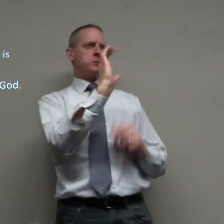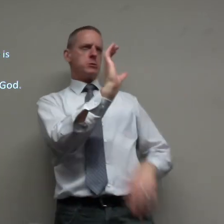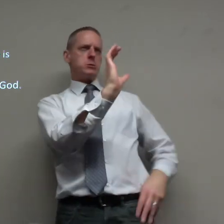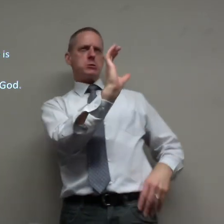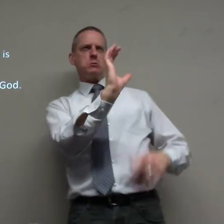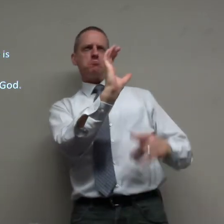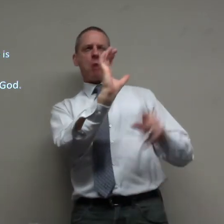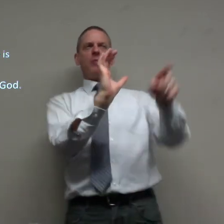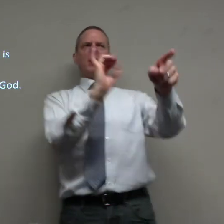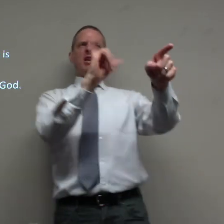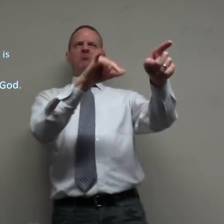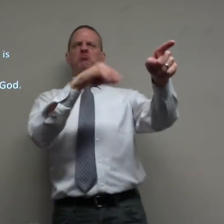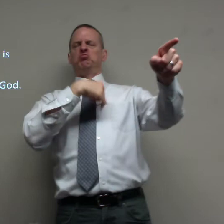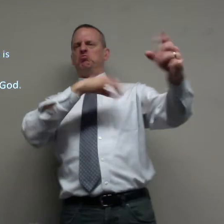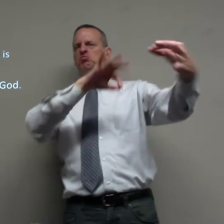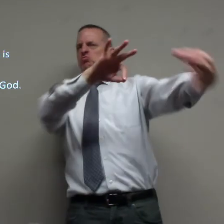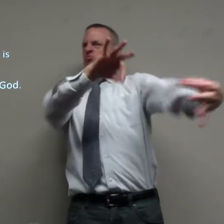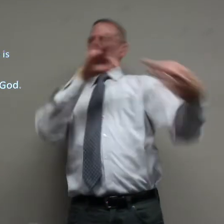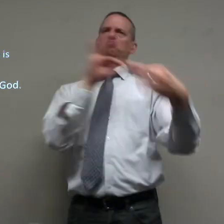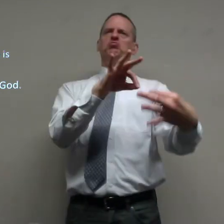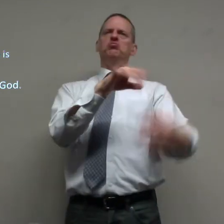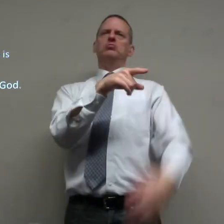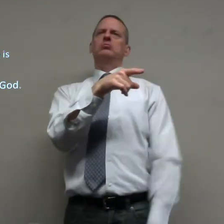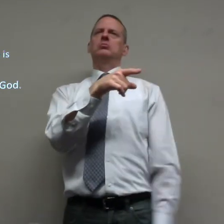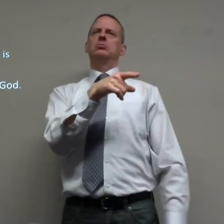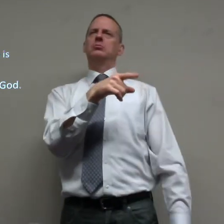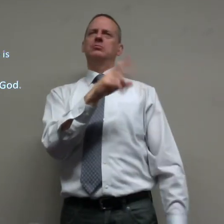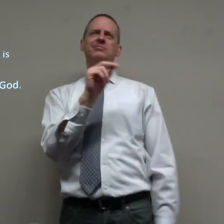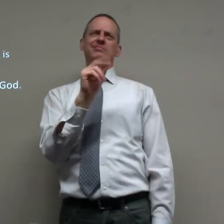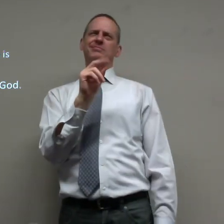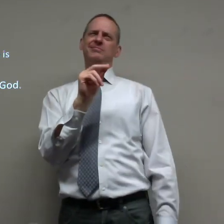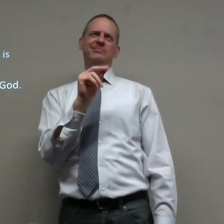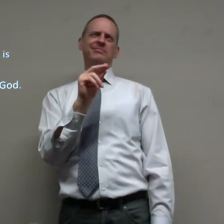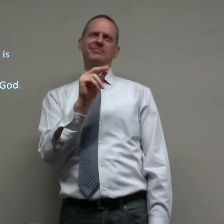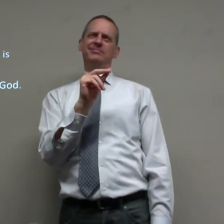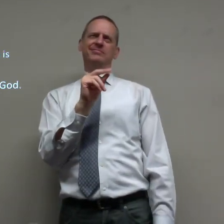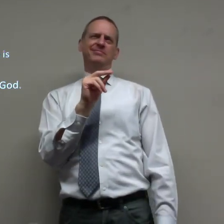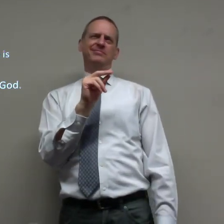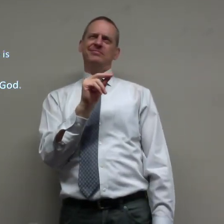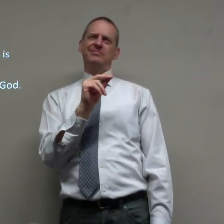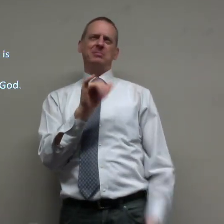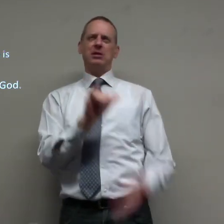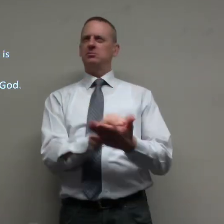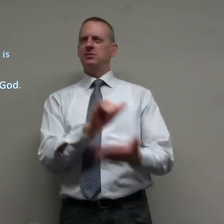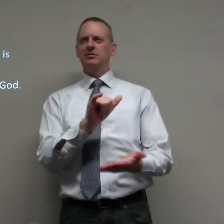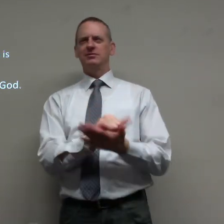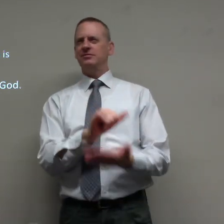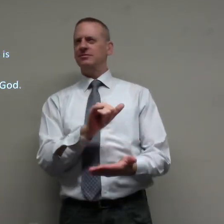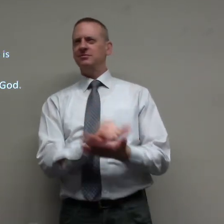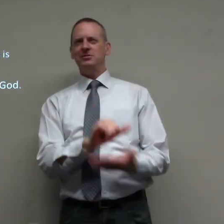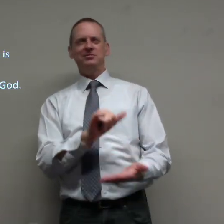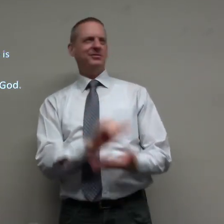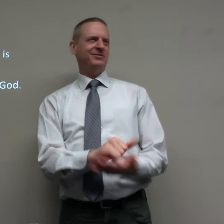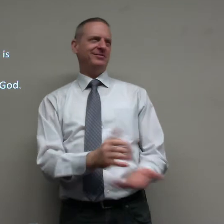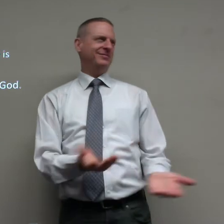or Jewish we're searching for something that we think is perfect but there is something it's impossible